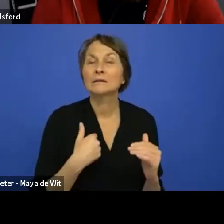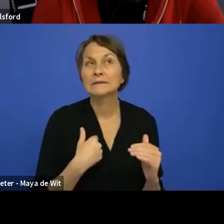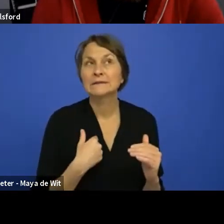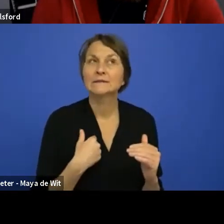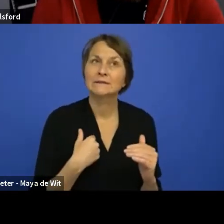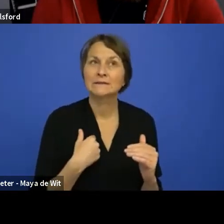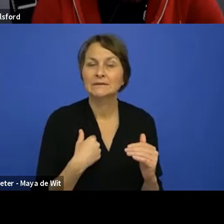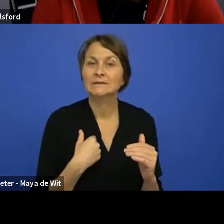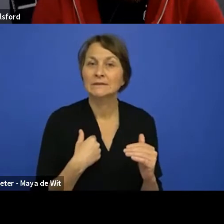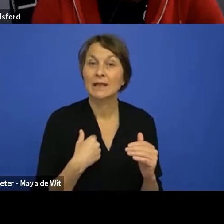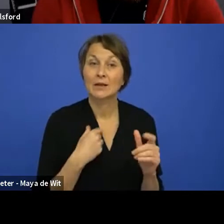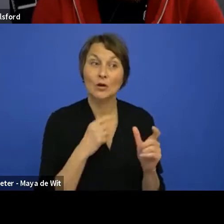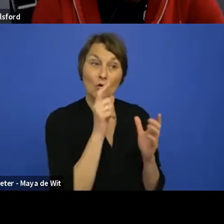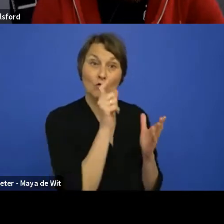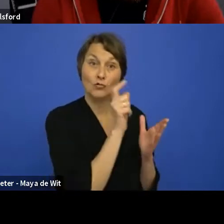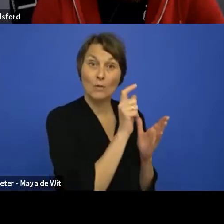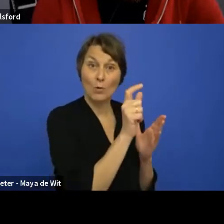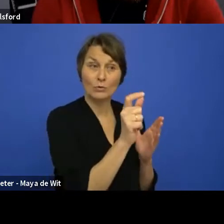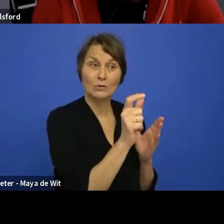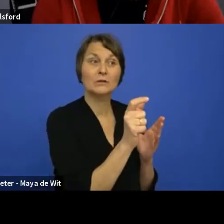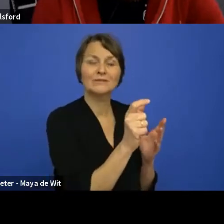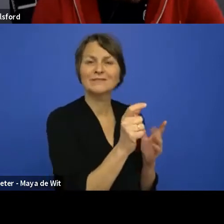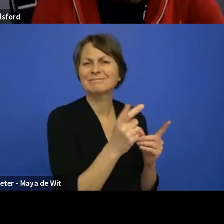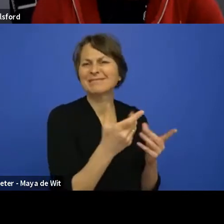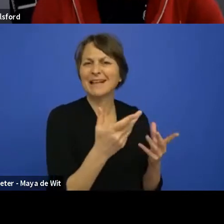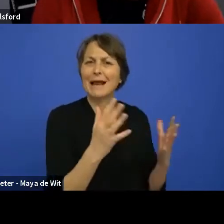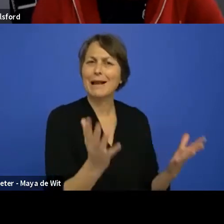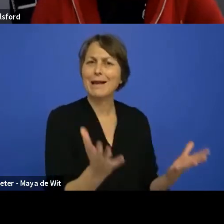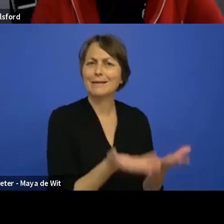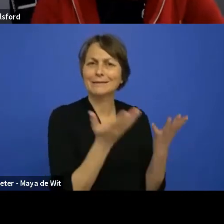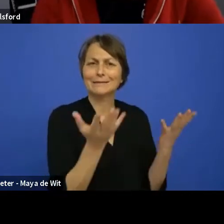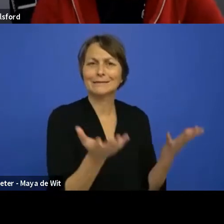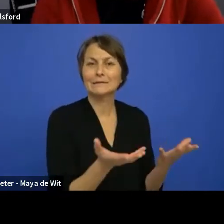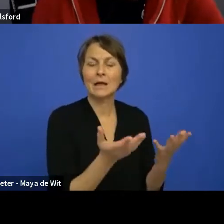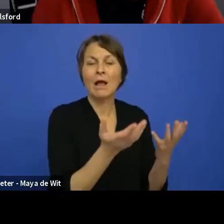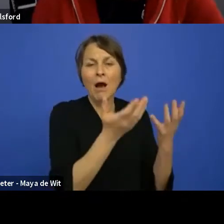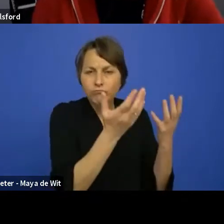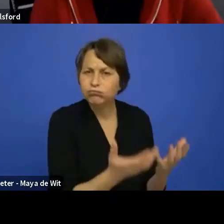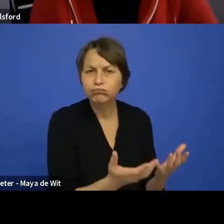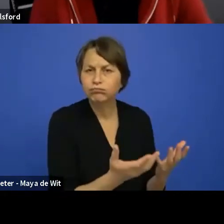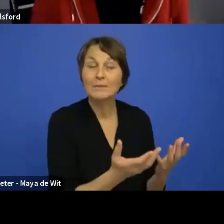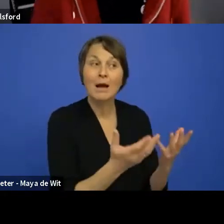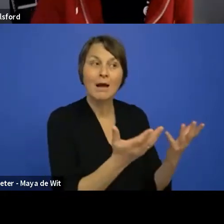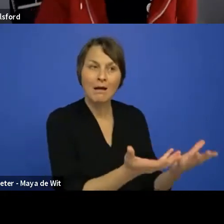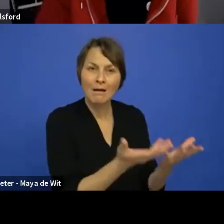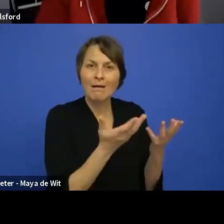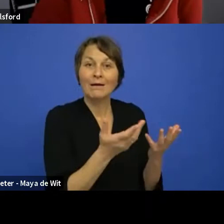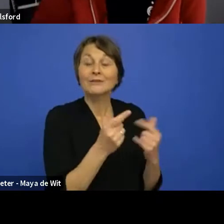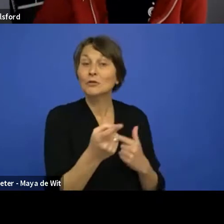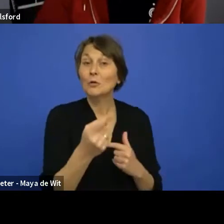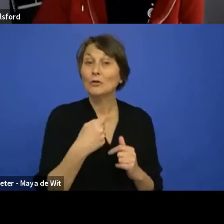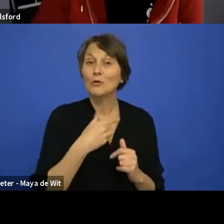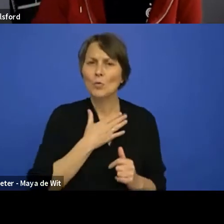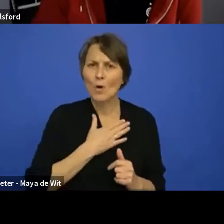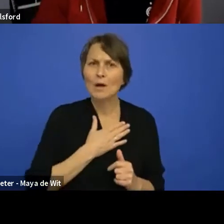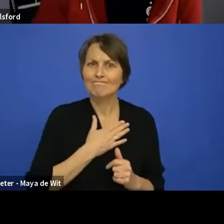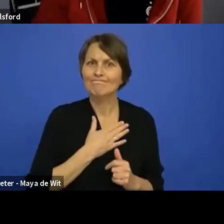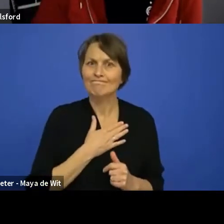themselves, uh, very lightweight, so that if you want to just use the umbraco button, you don't have to, uh, pay